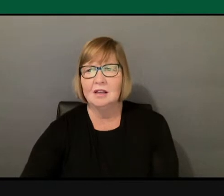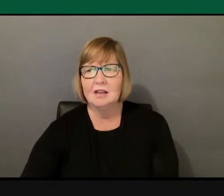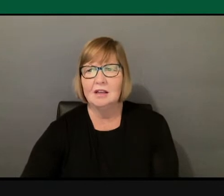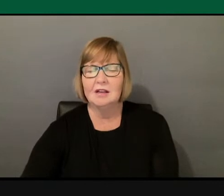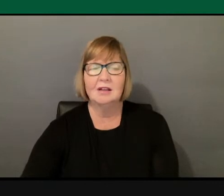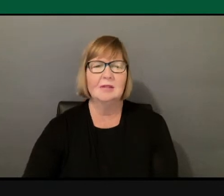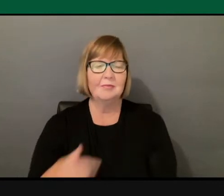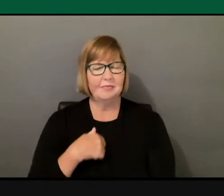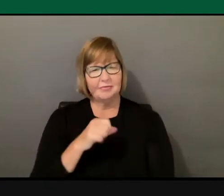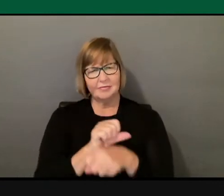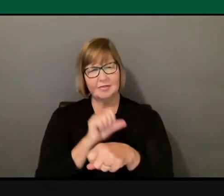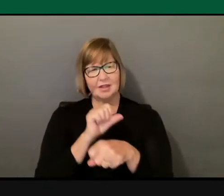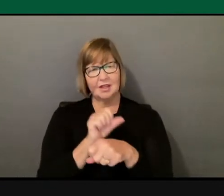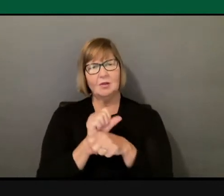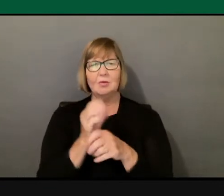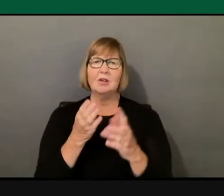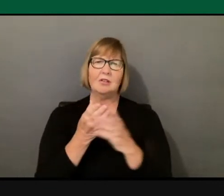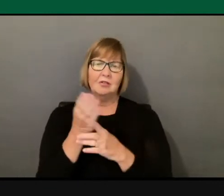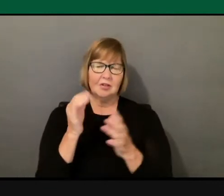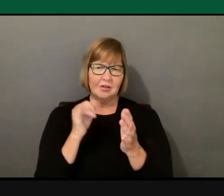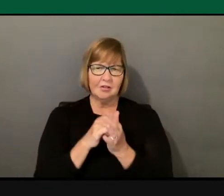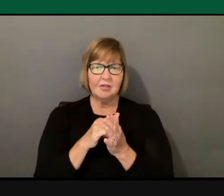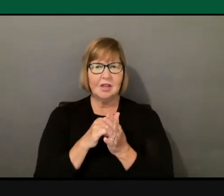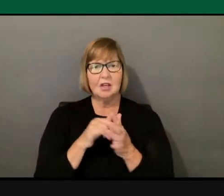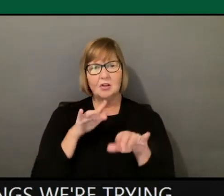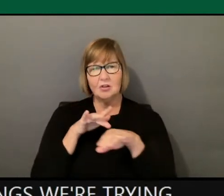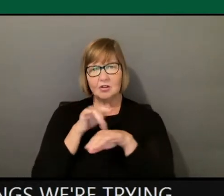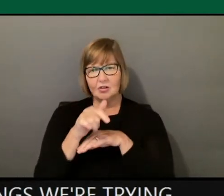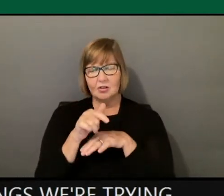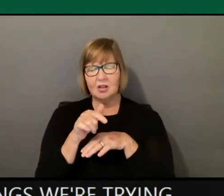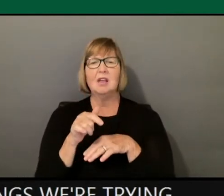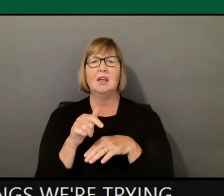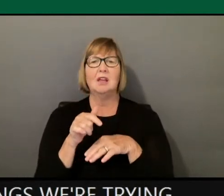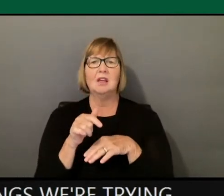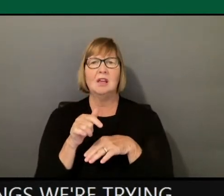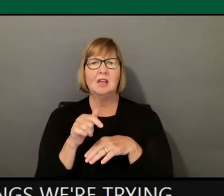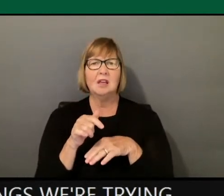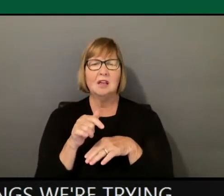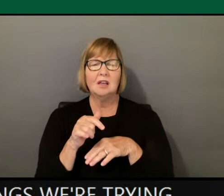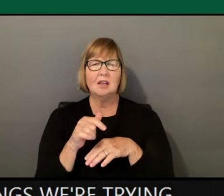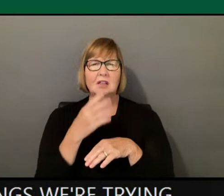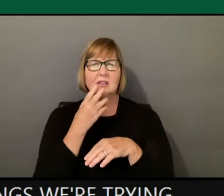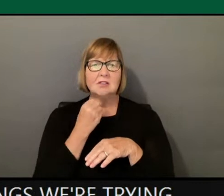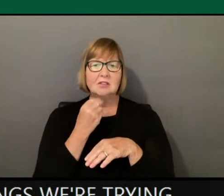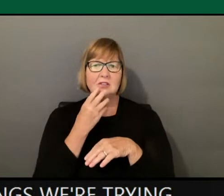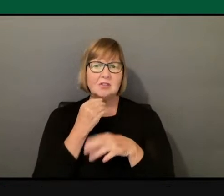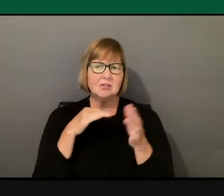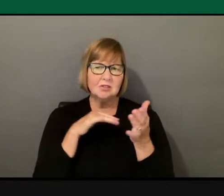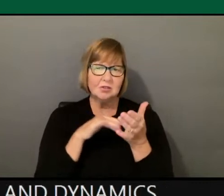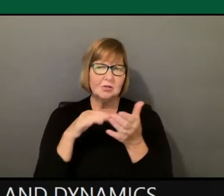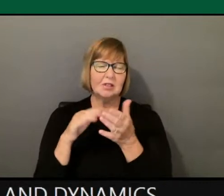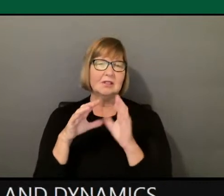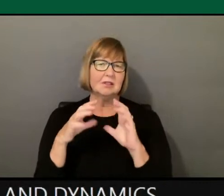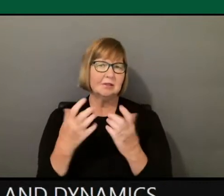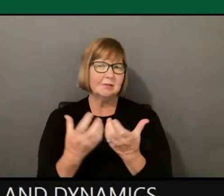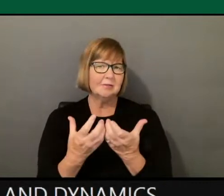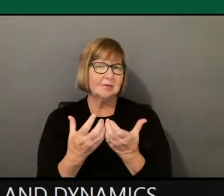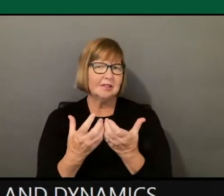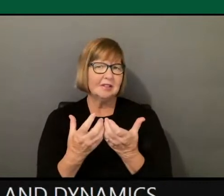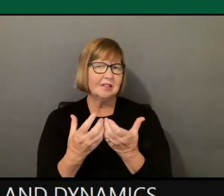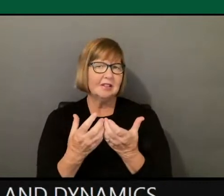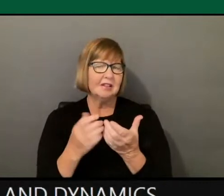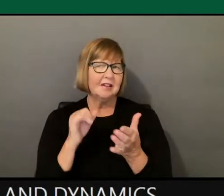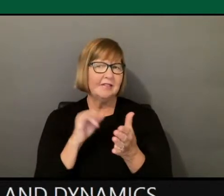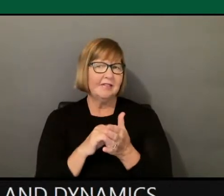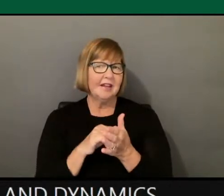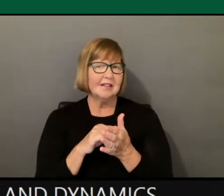and the dynamics early on to say that Judaism becomes this idea, right?